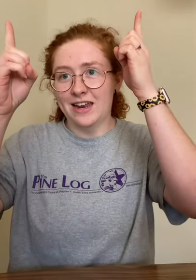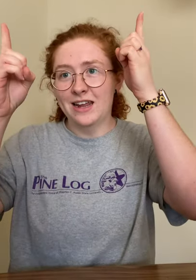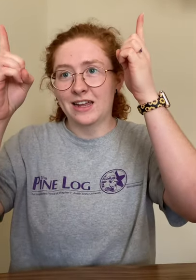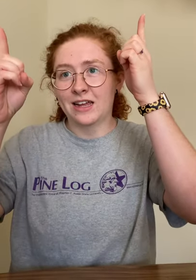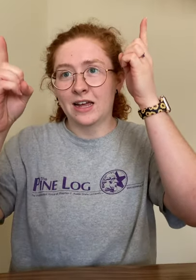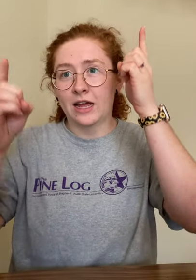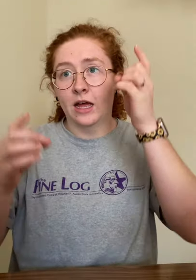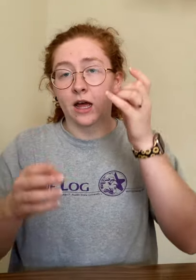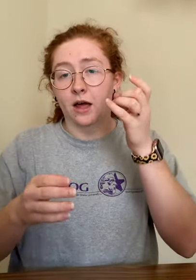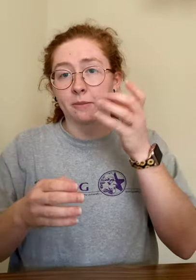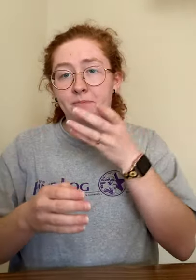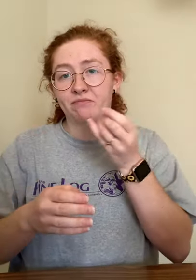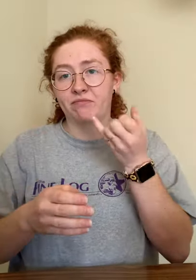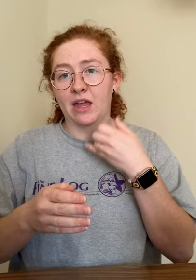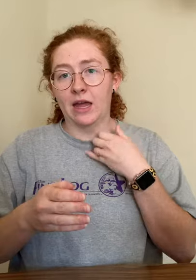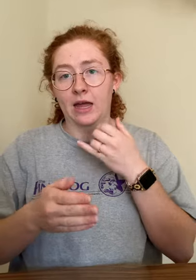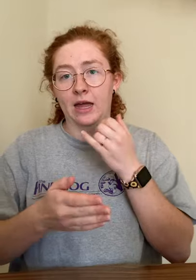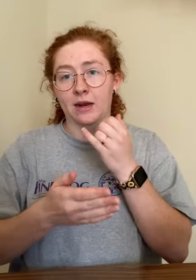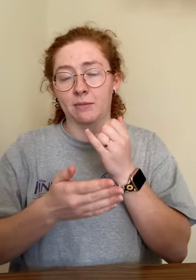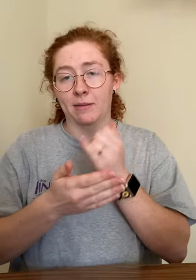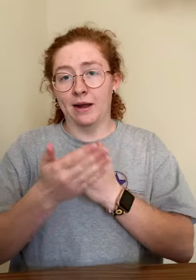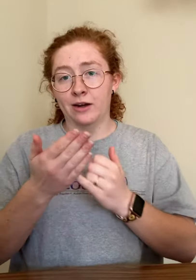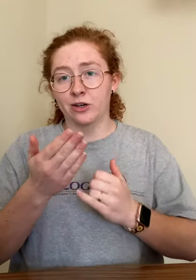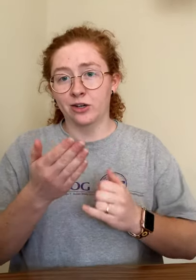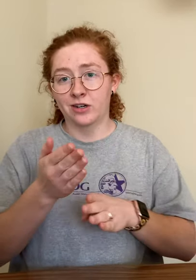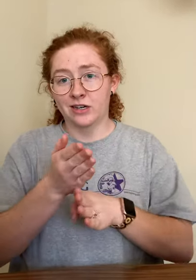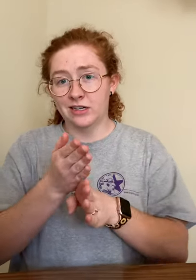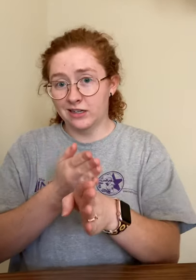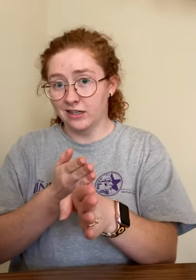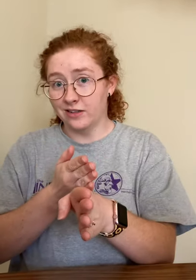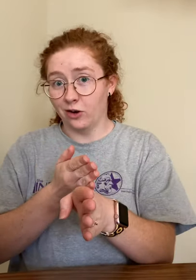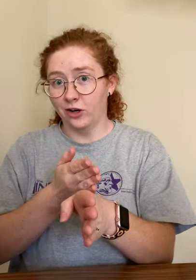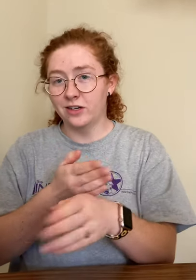and my minor is art.